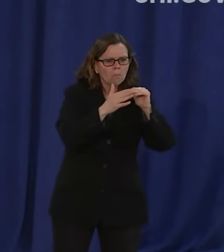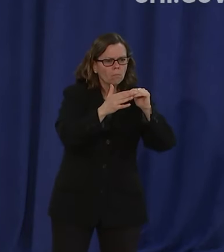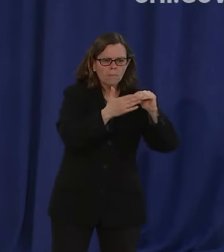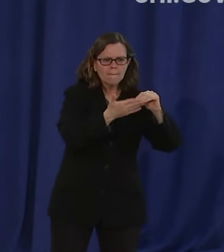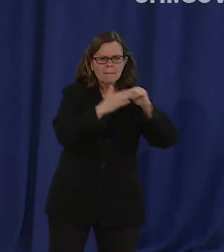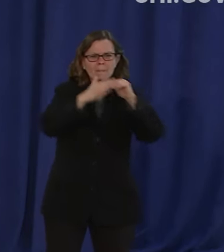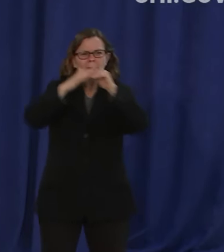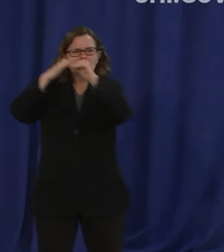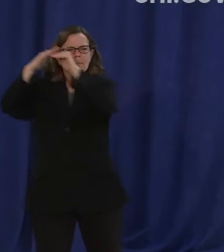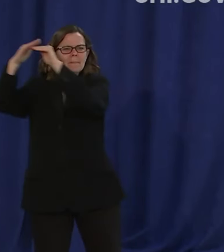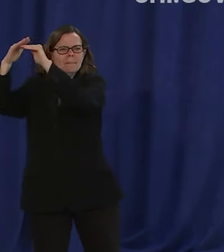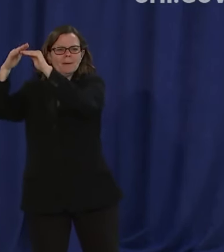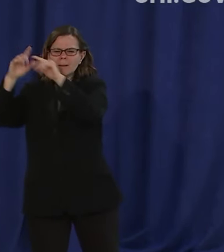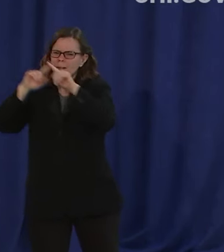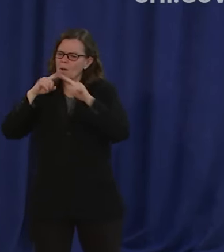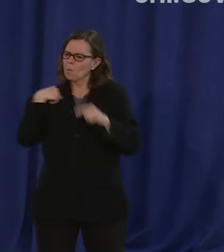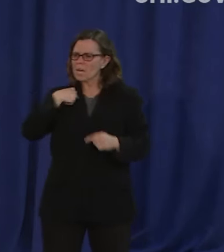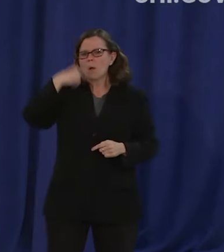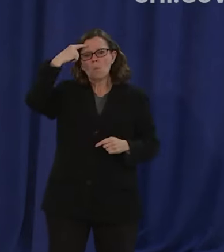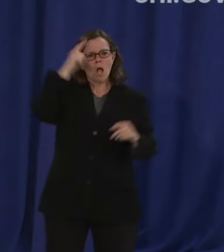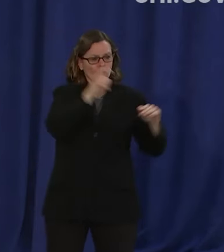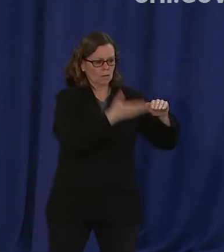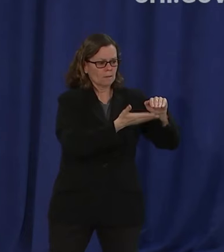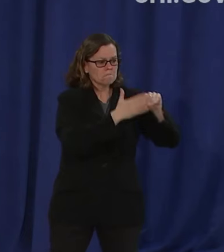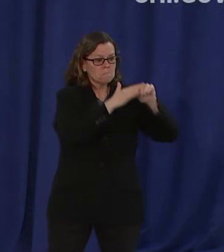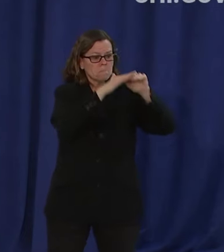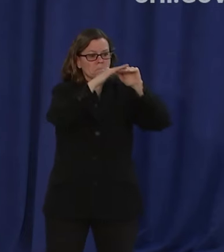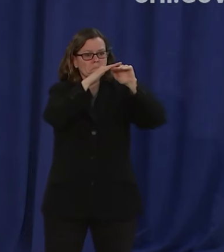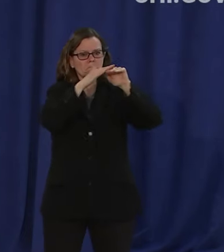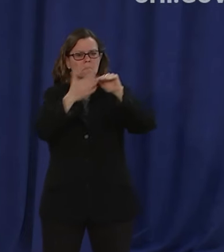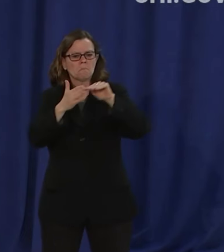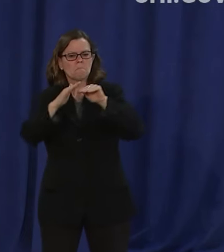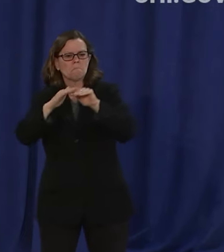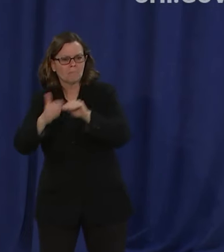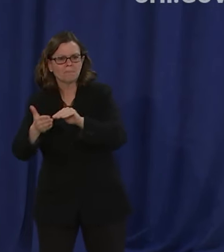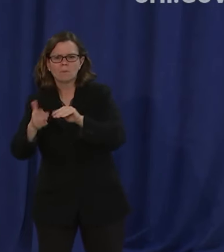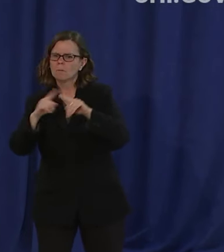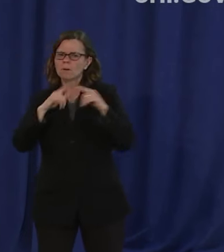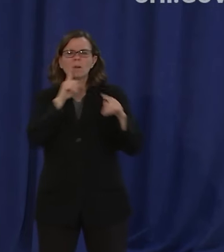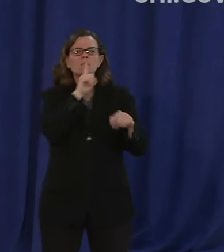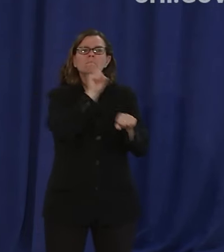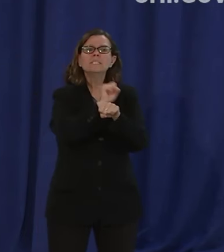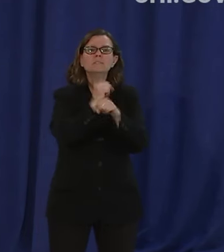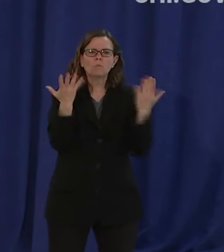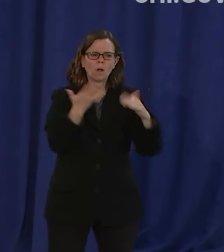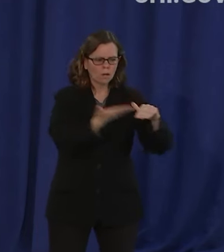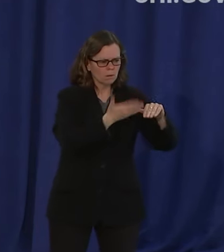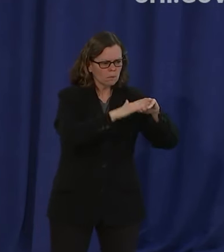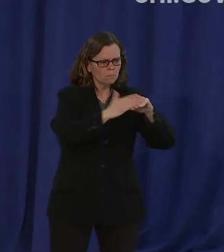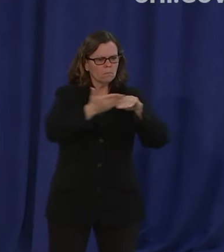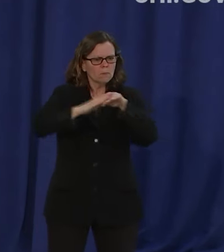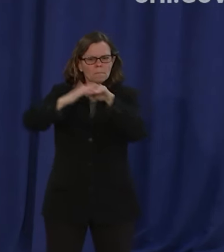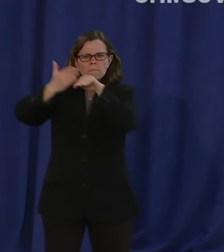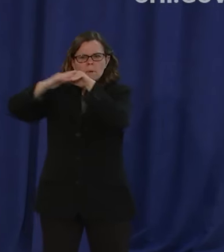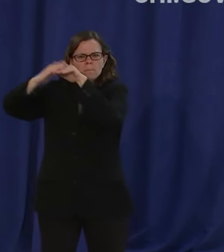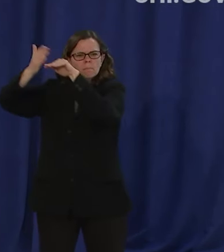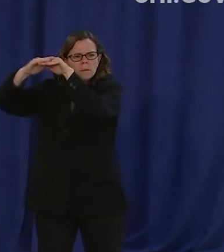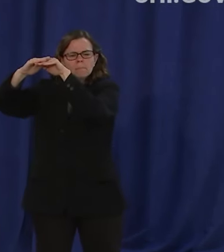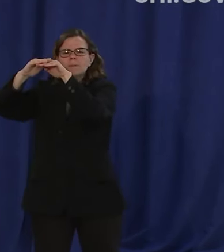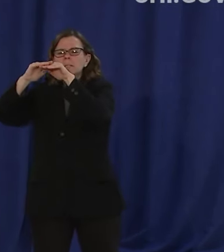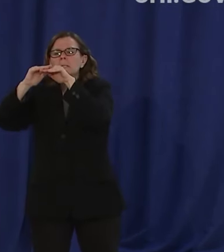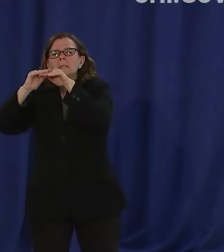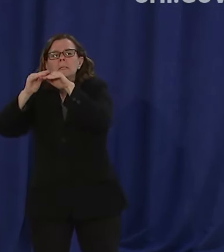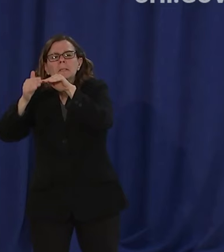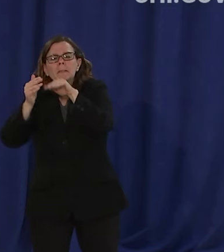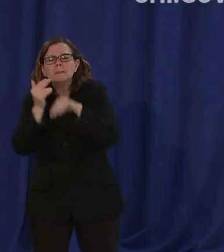the rise in cases as i said now many times we've got to see those numbers start to go down and go down for a sustained period of time